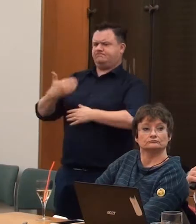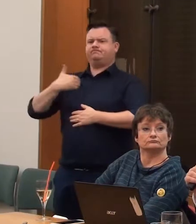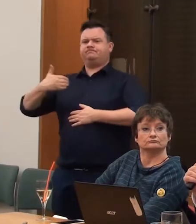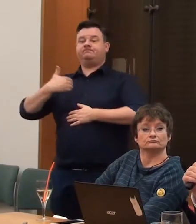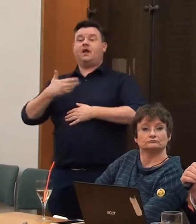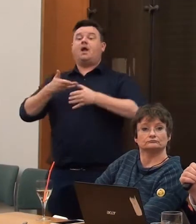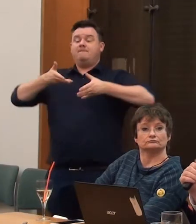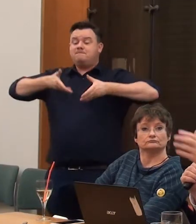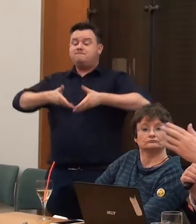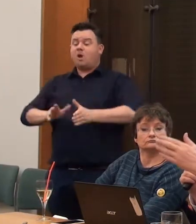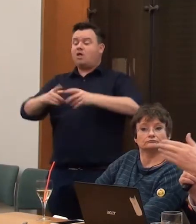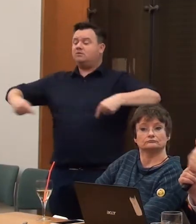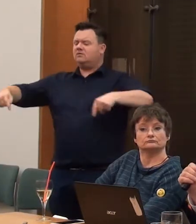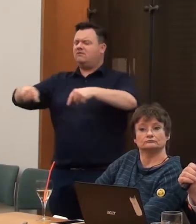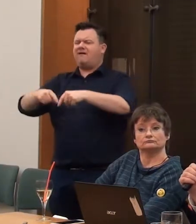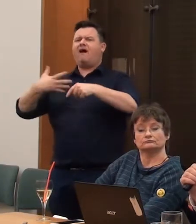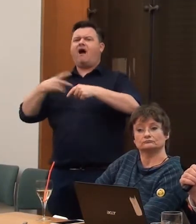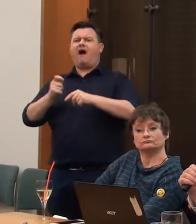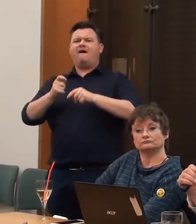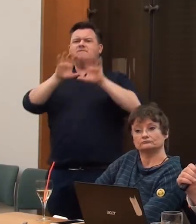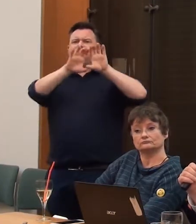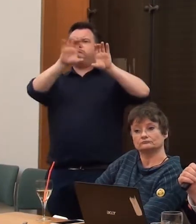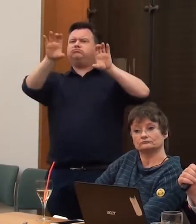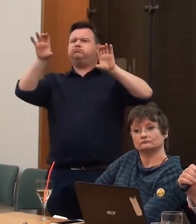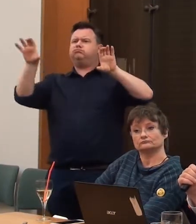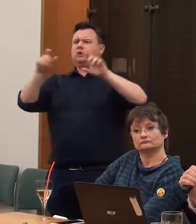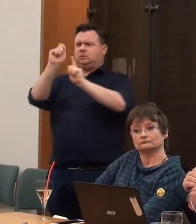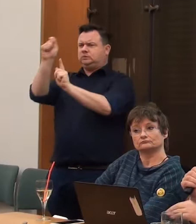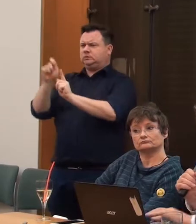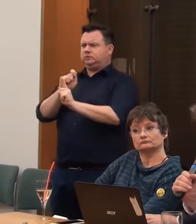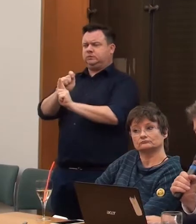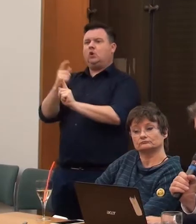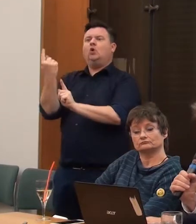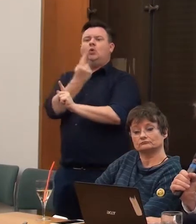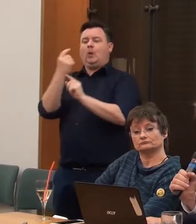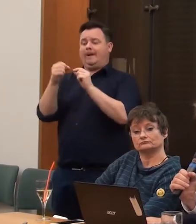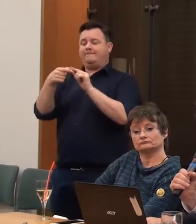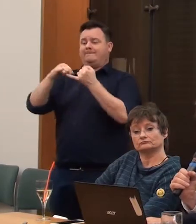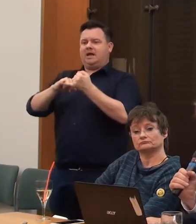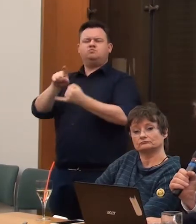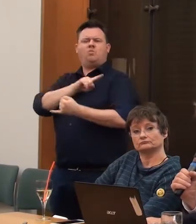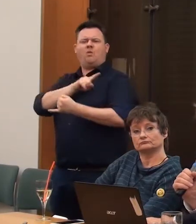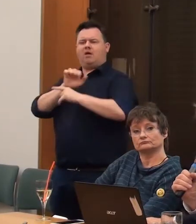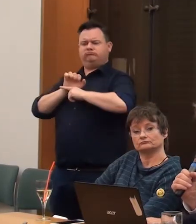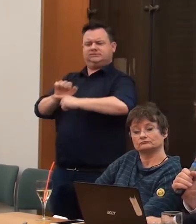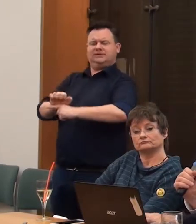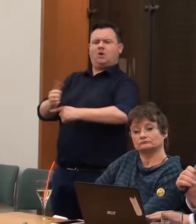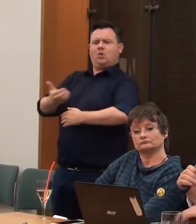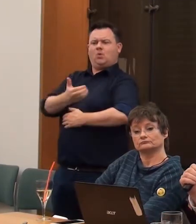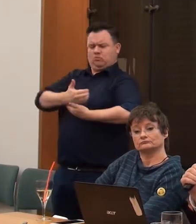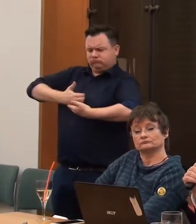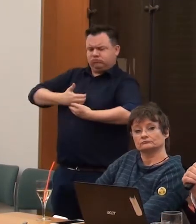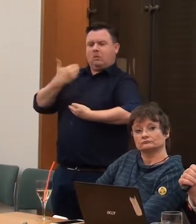there are pictures and sculptors of Bez there to protect women when they're giving birth. Across the